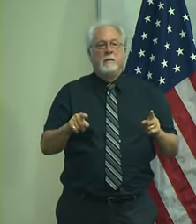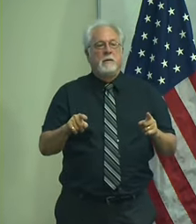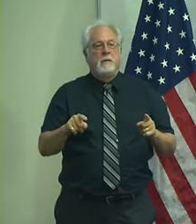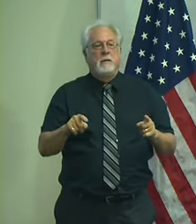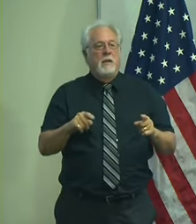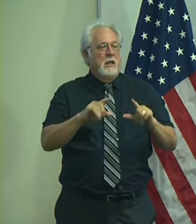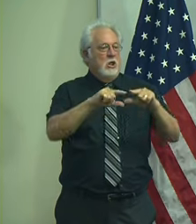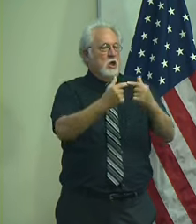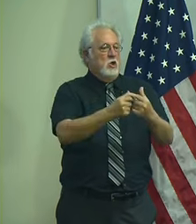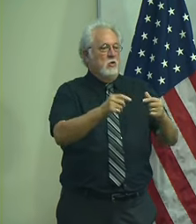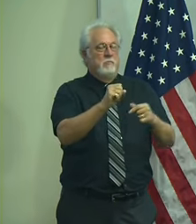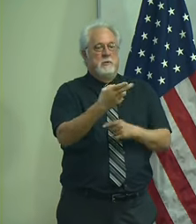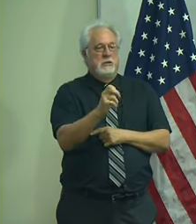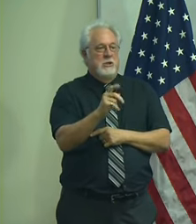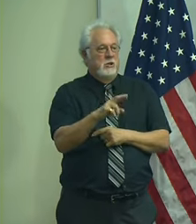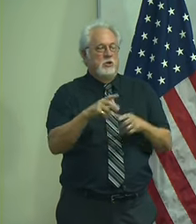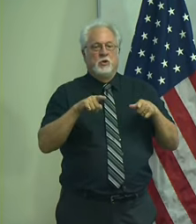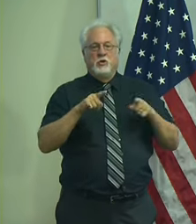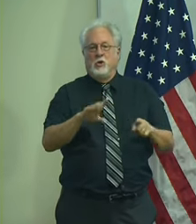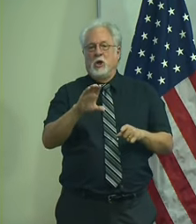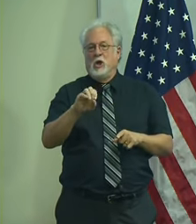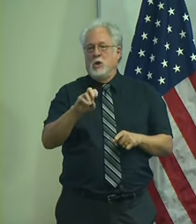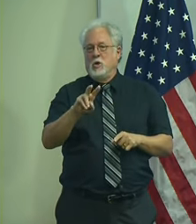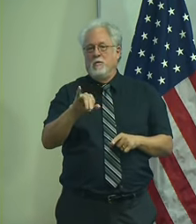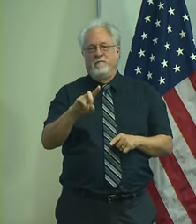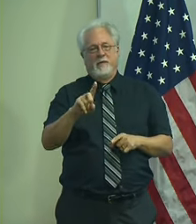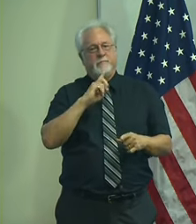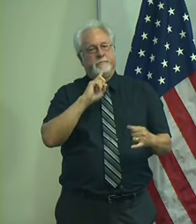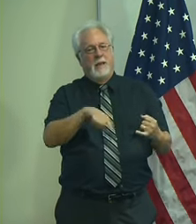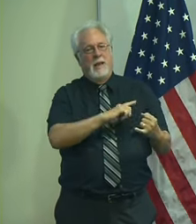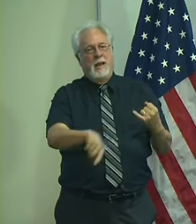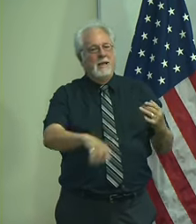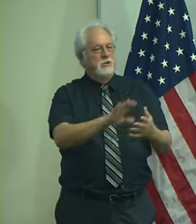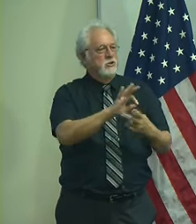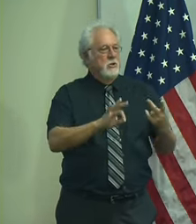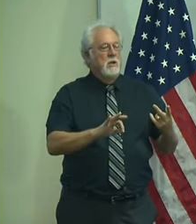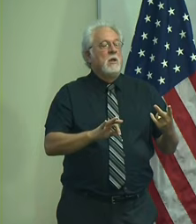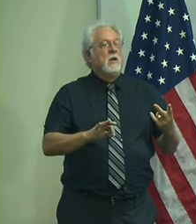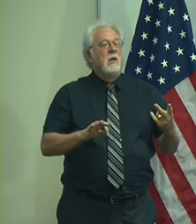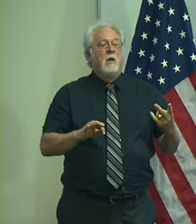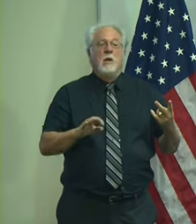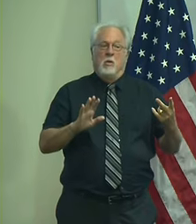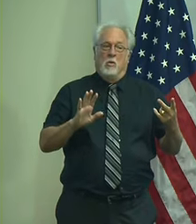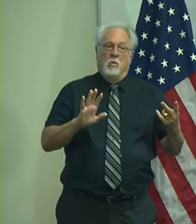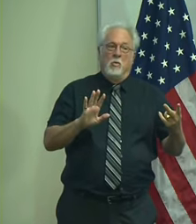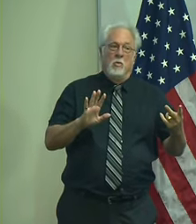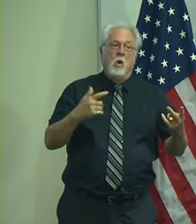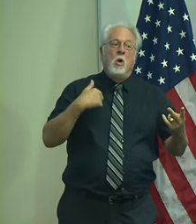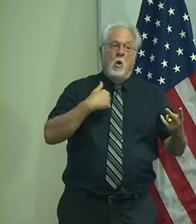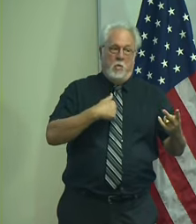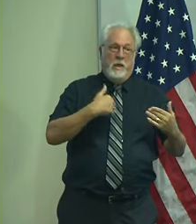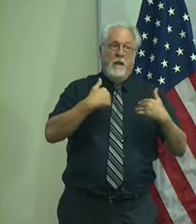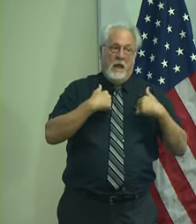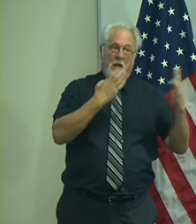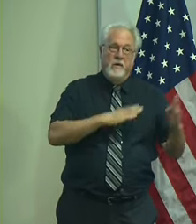congregate sheltering in COVID really is a last resort. That's not to say that we haven't game